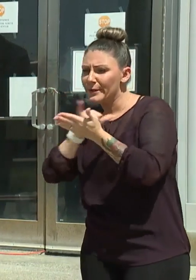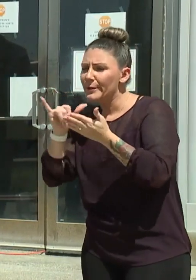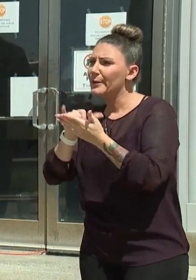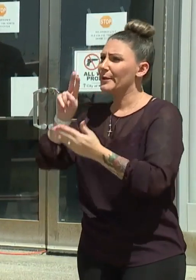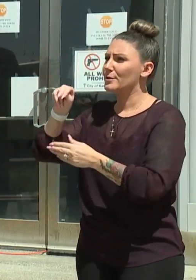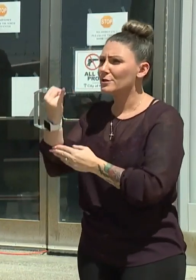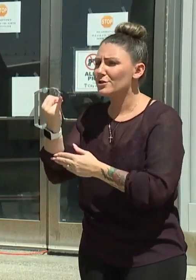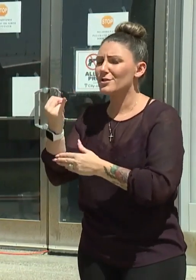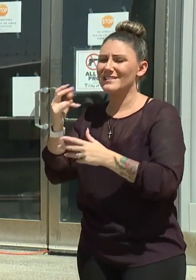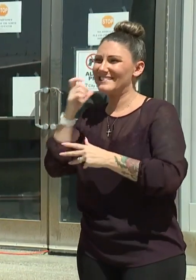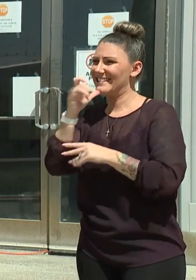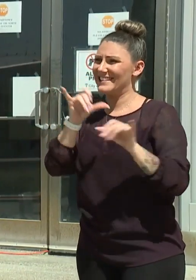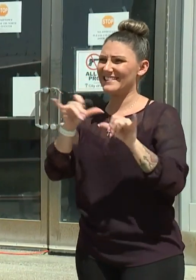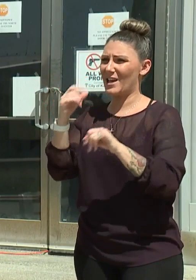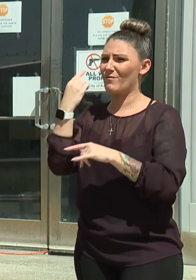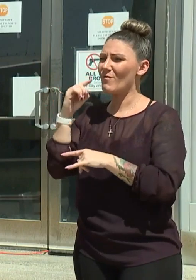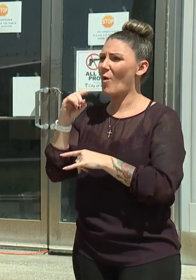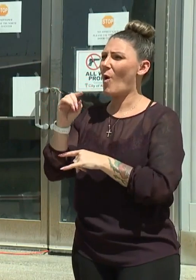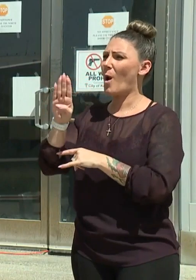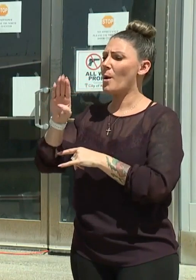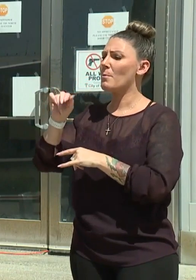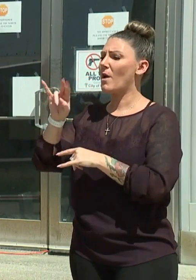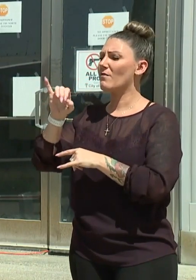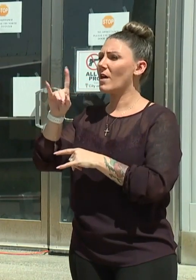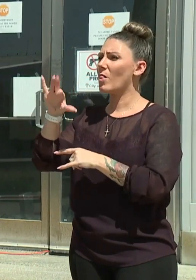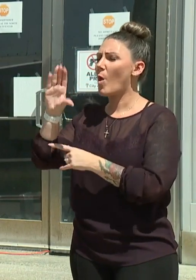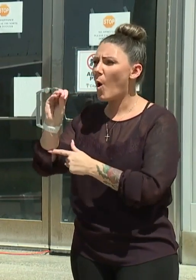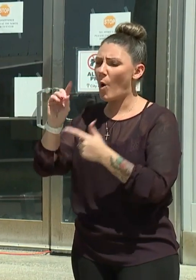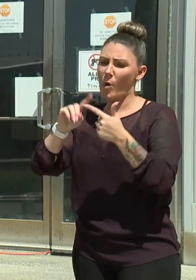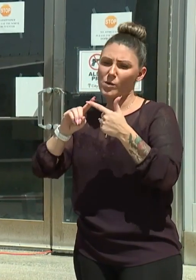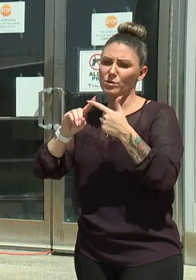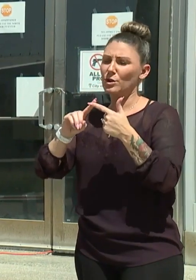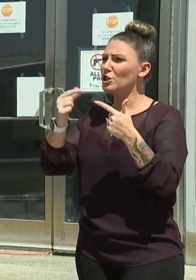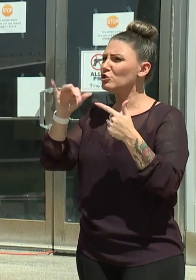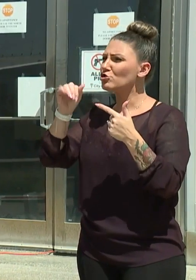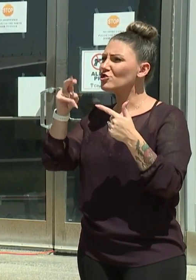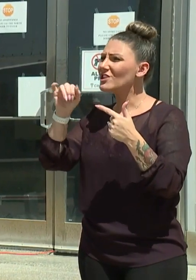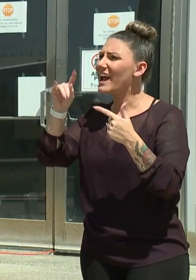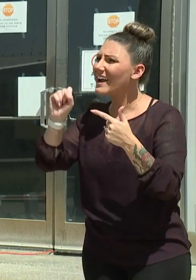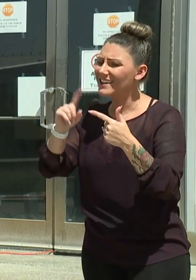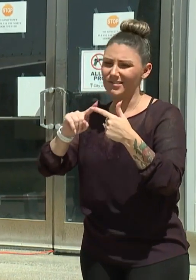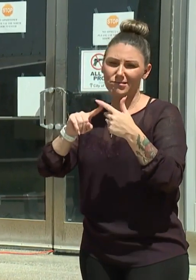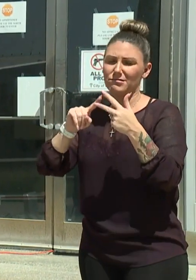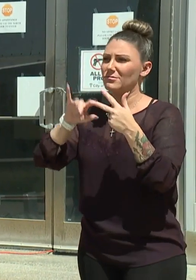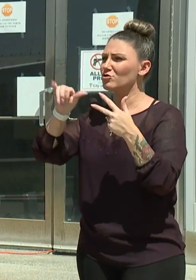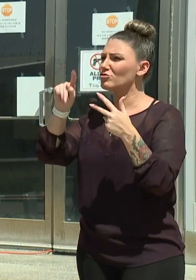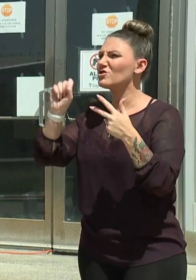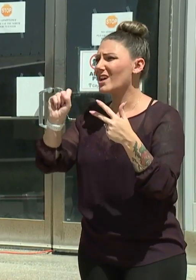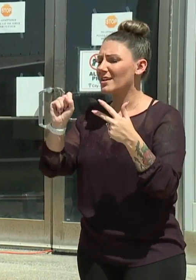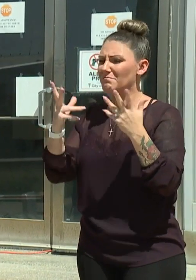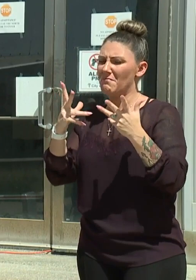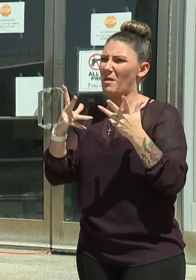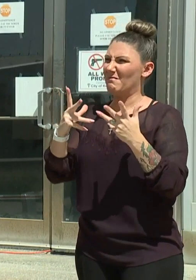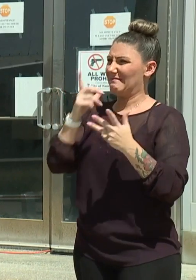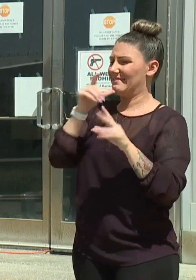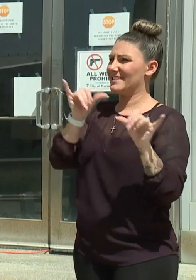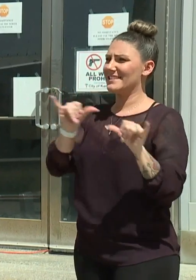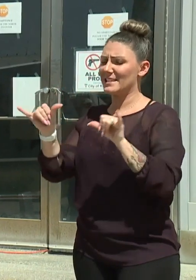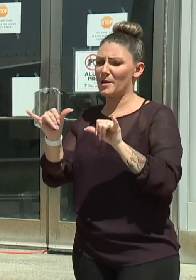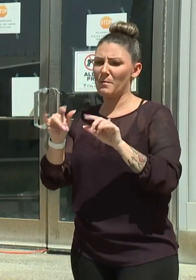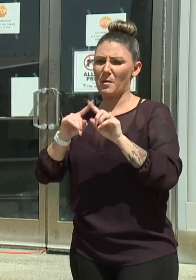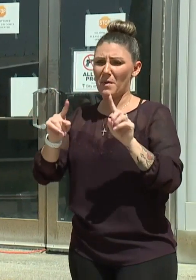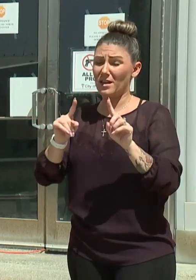the same in Buffalo or for the Giants or the Jets. But, at the same time, this is at least something that has been rather